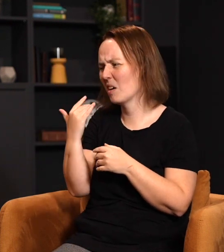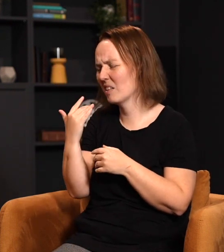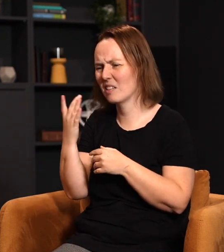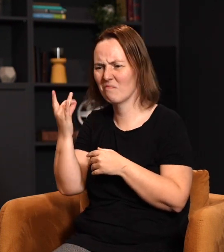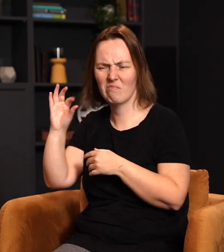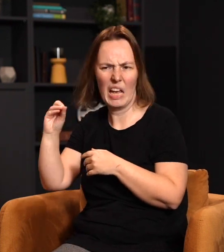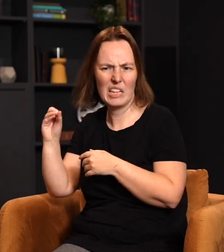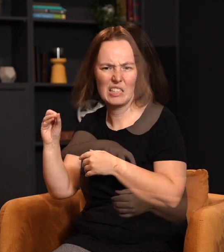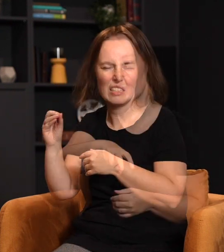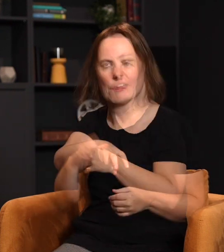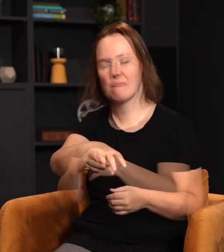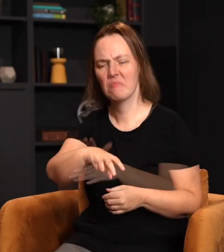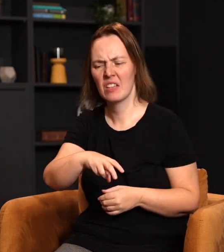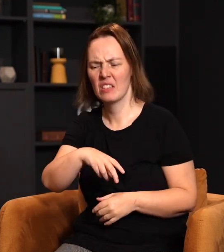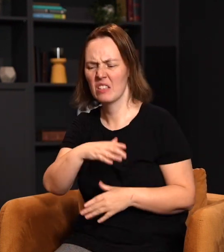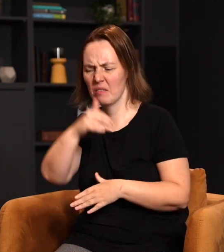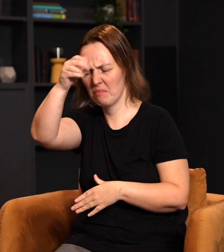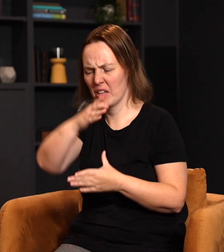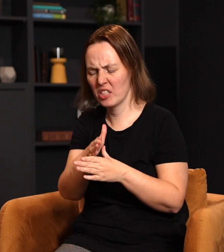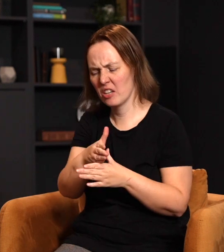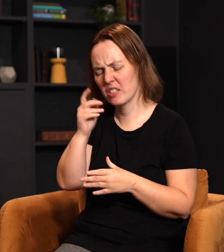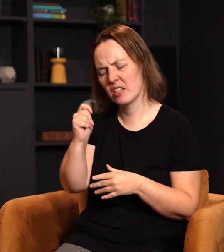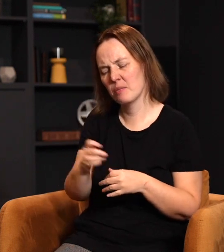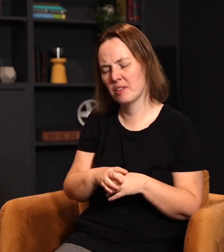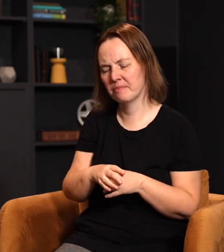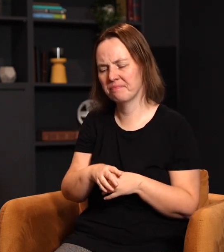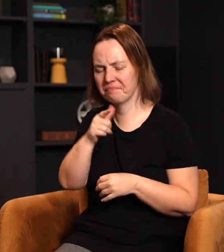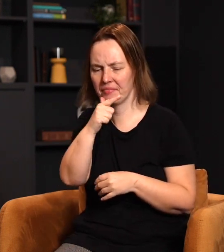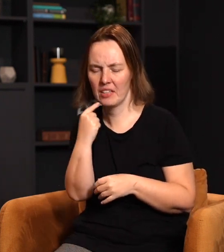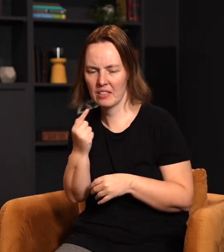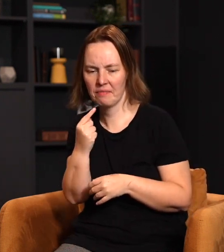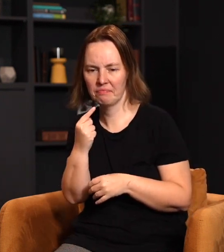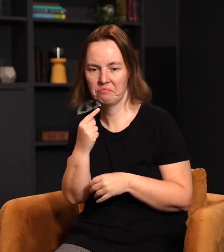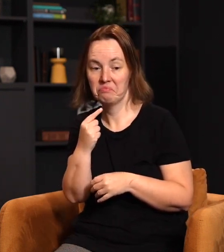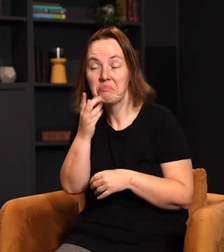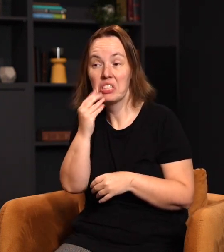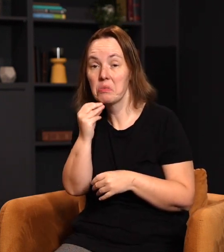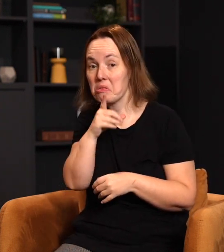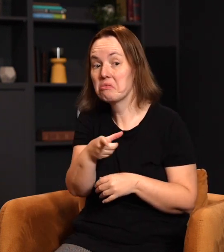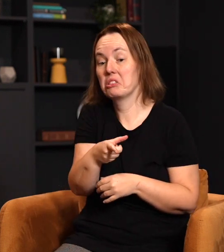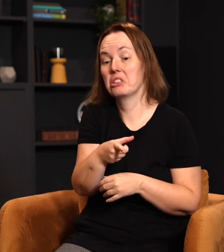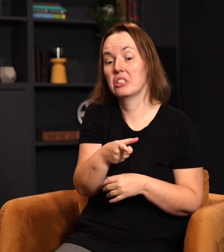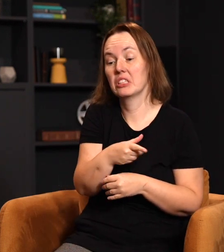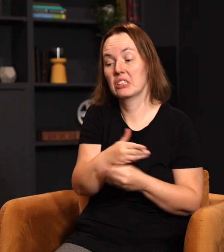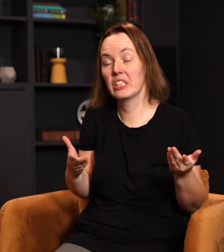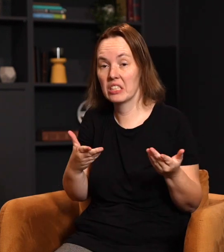We drove down to Pennsylvania, shared his testimony. I thought it was kind of interesting. He said, I mean, I experienced real things in the demon